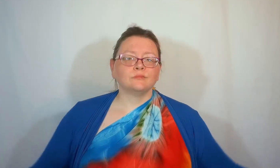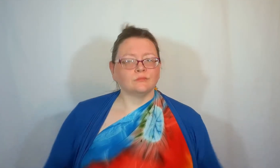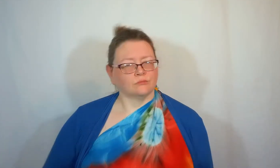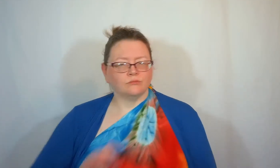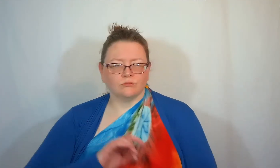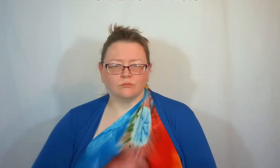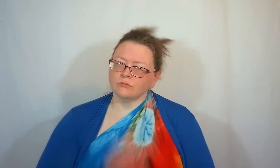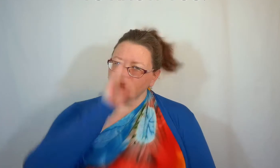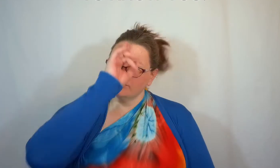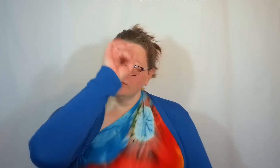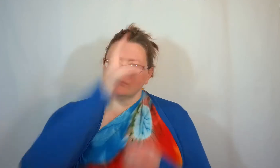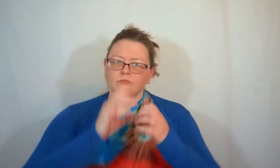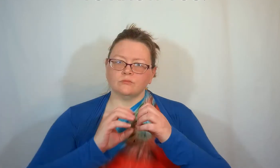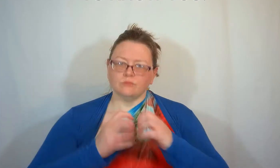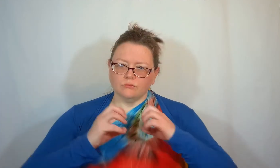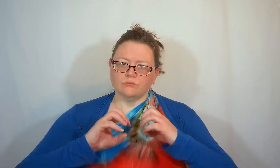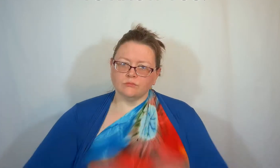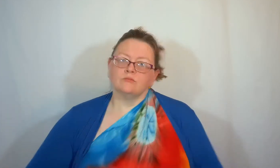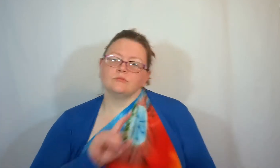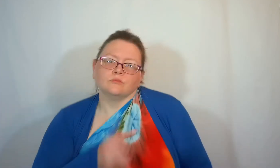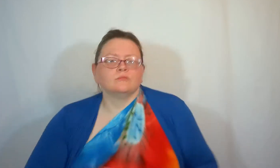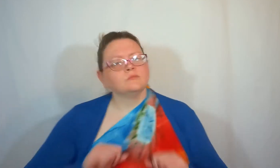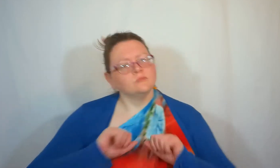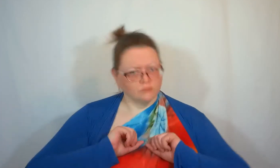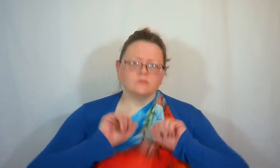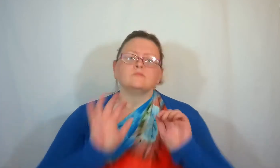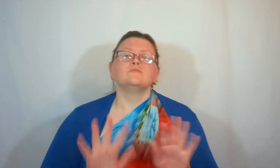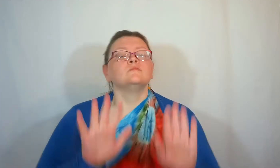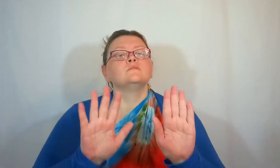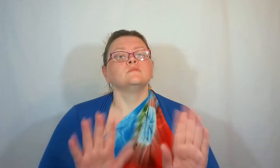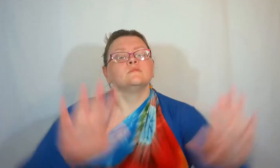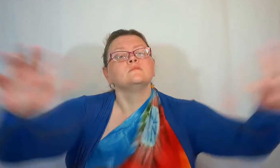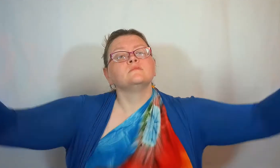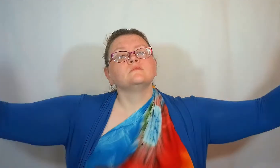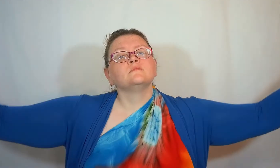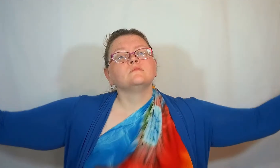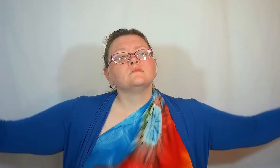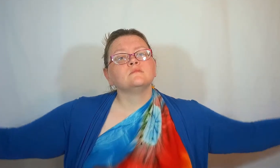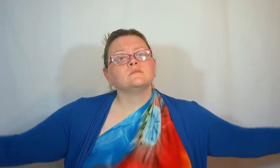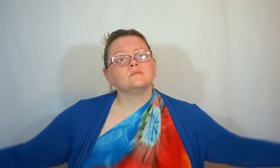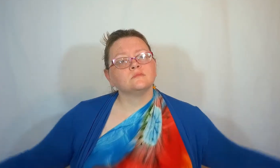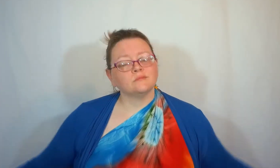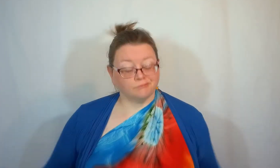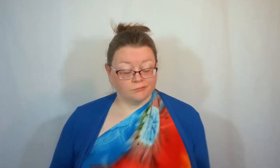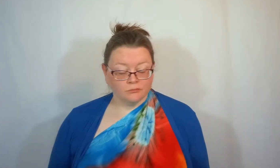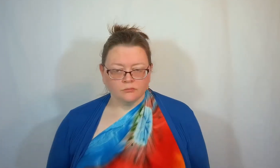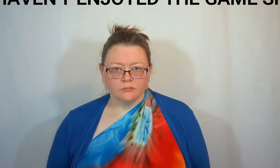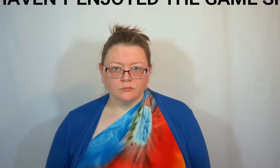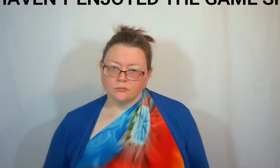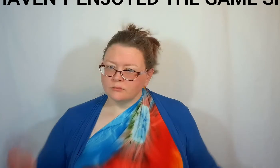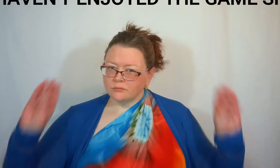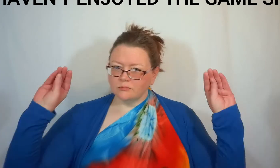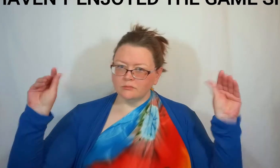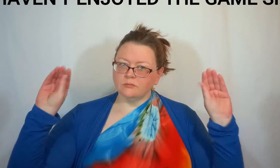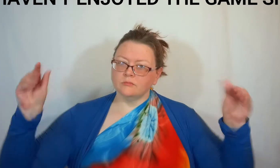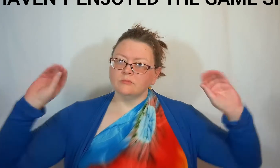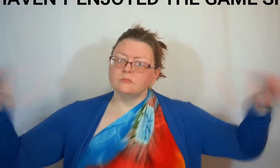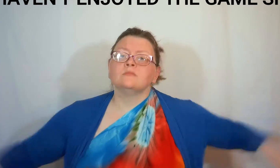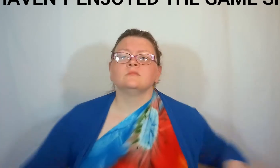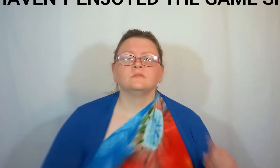That's all I know so far So you might give yourself away Yeah And pay full price for